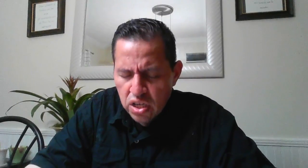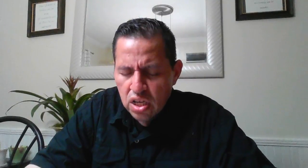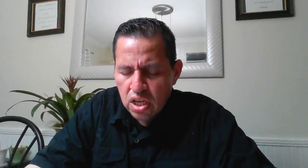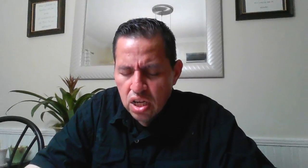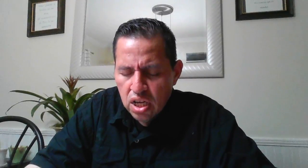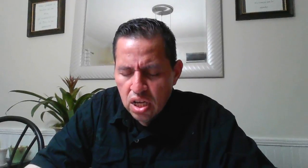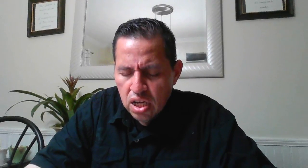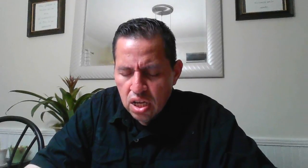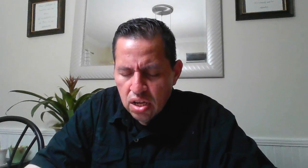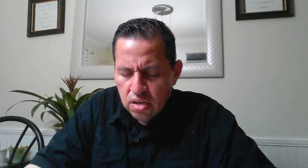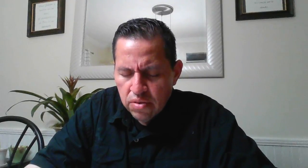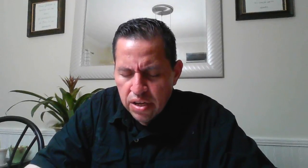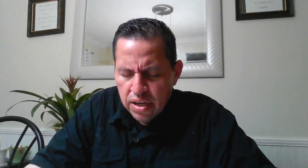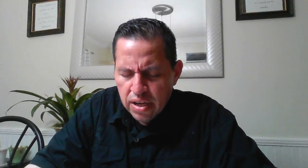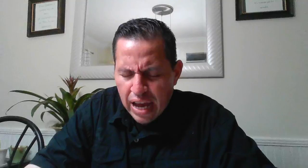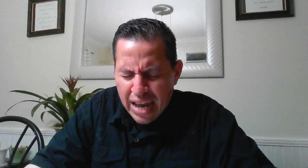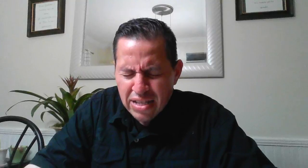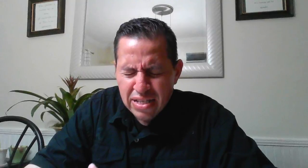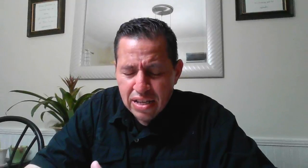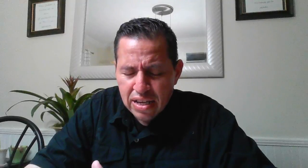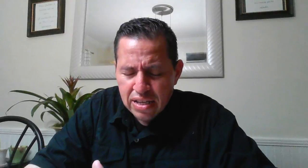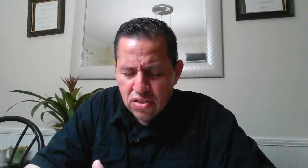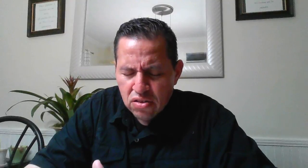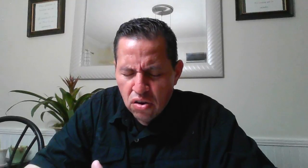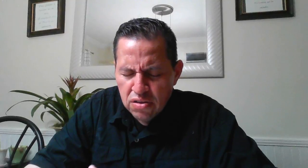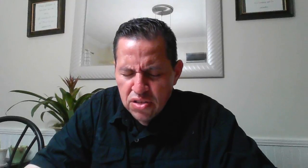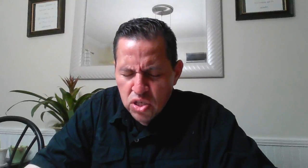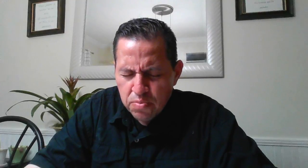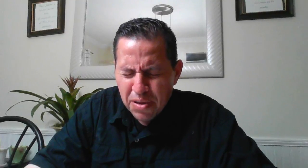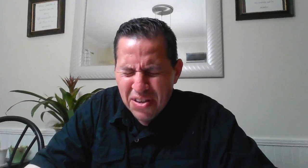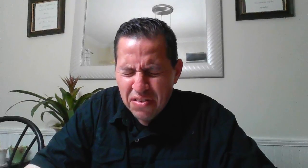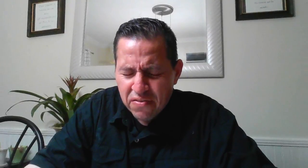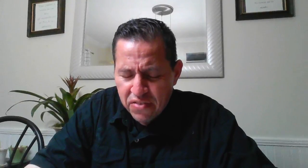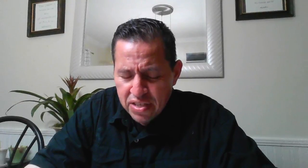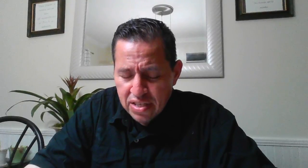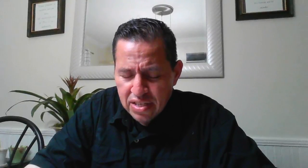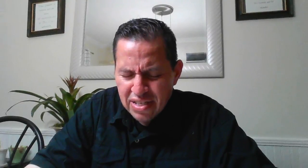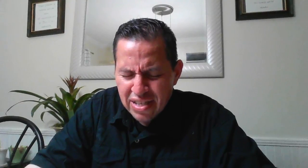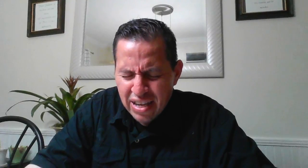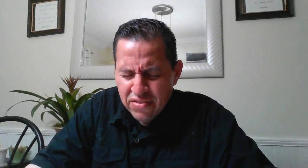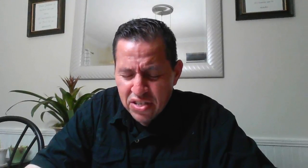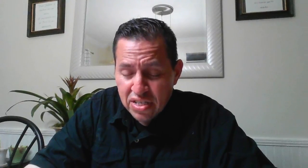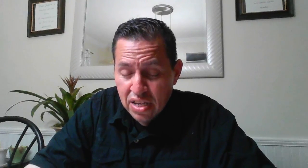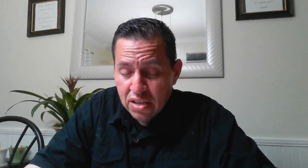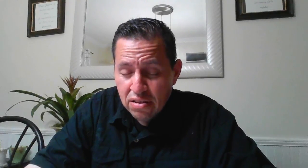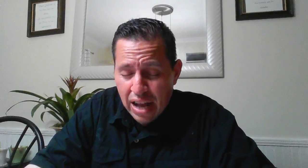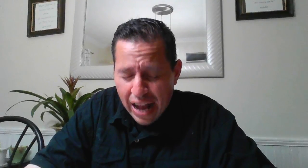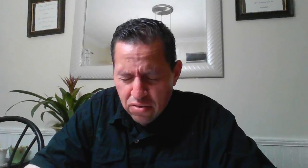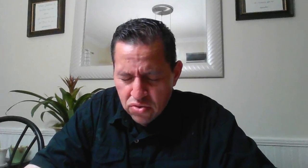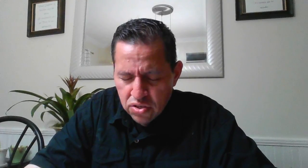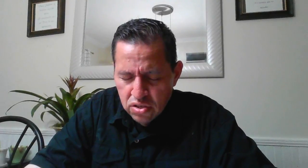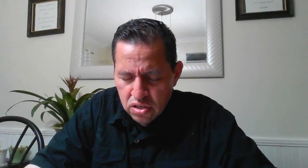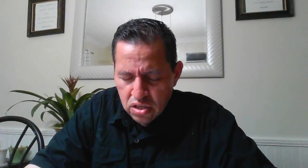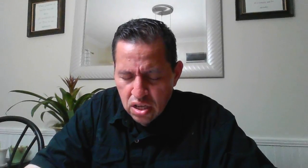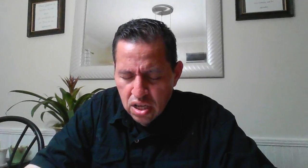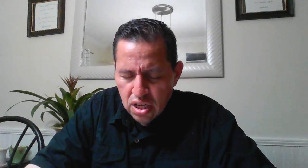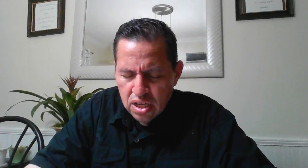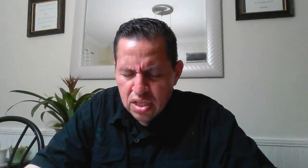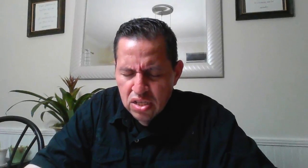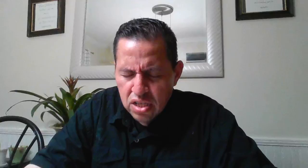we ask that your holy spirit visits every single house in this